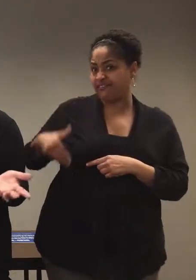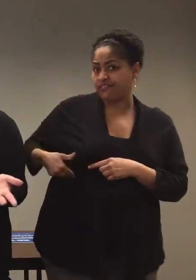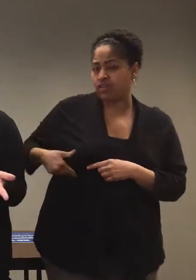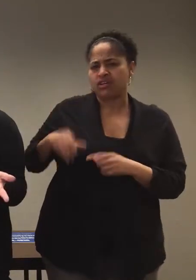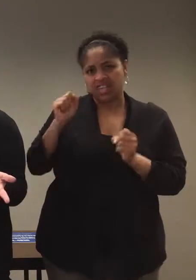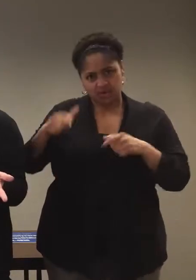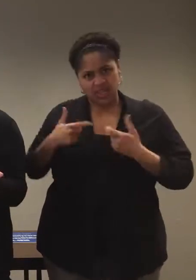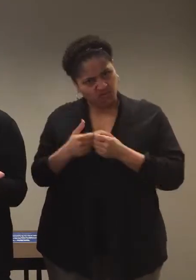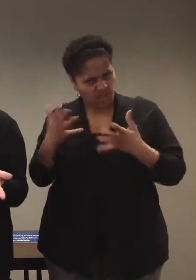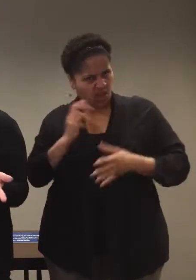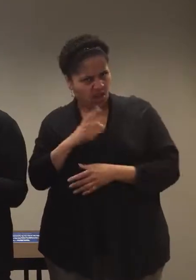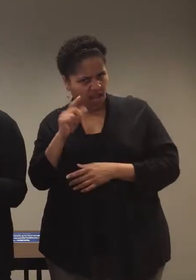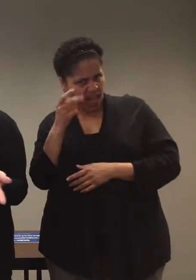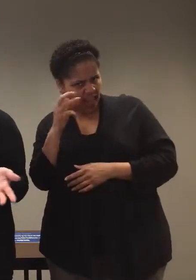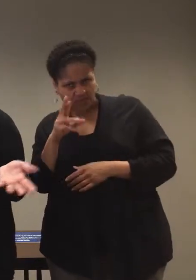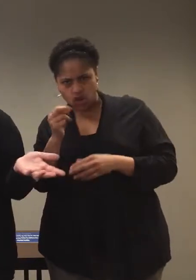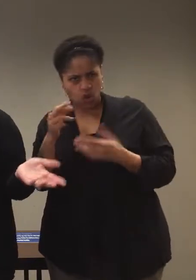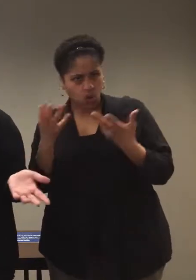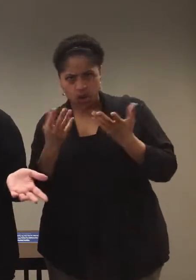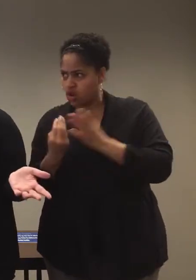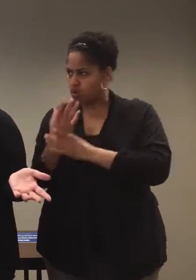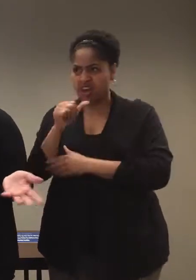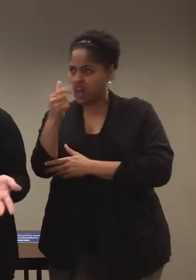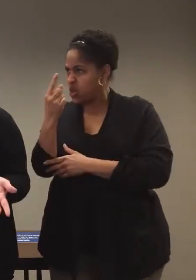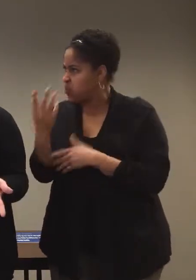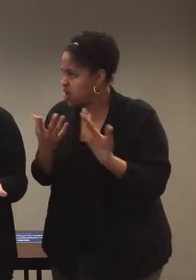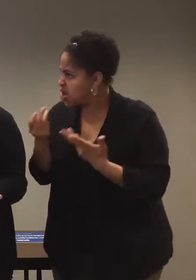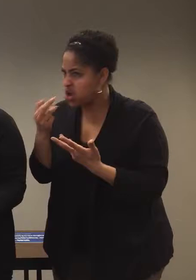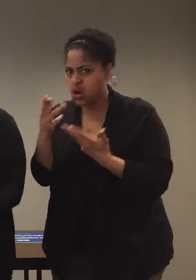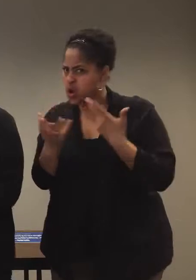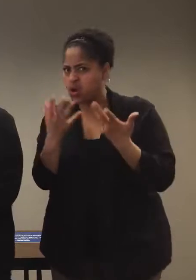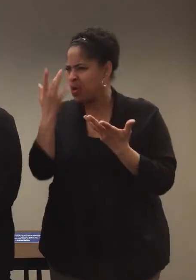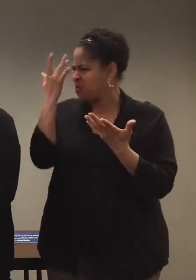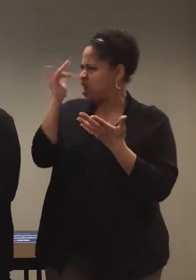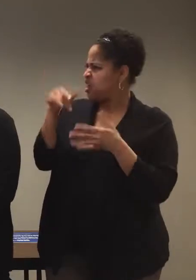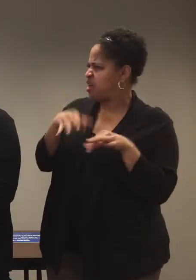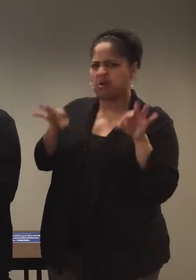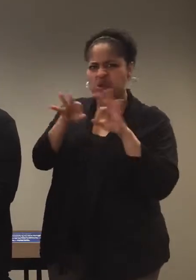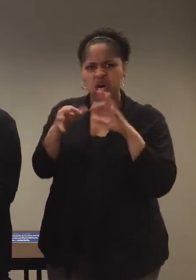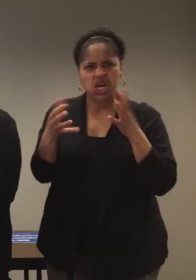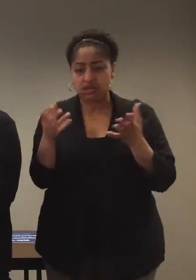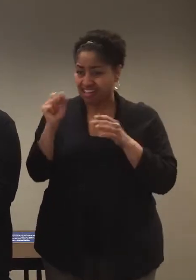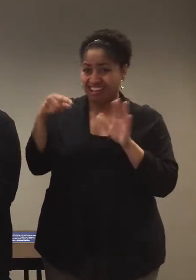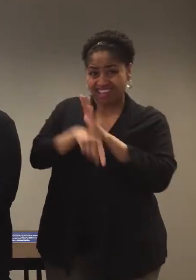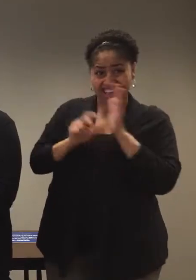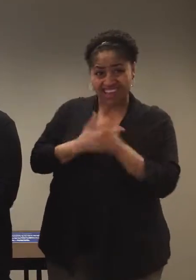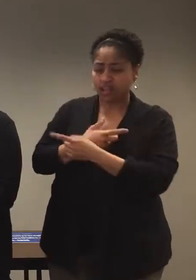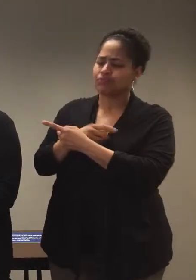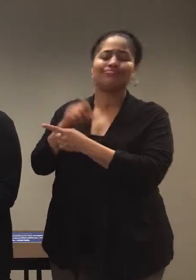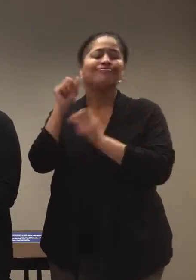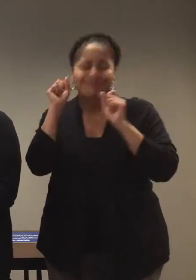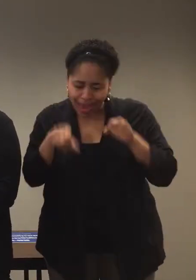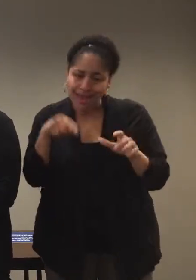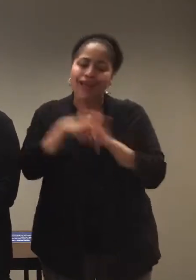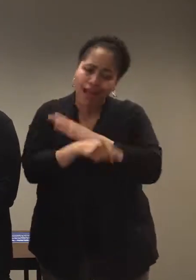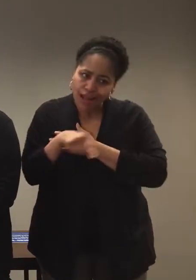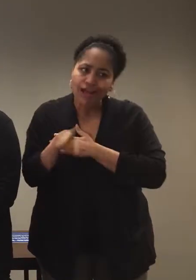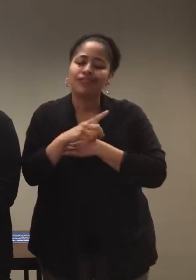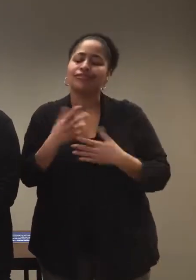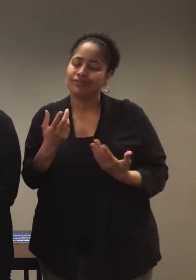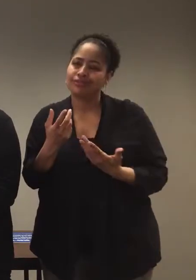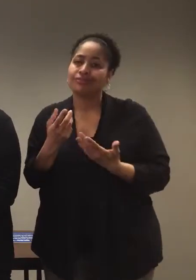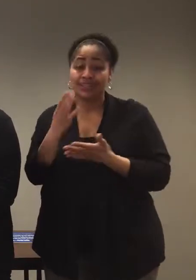can't we live without our liver or I mean grow another one or I mean why is that important? it kill us? It can definitely kill you. So